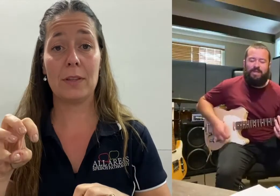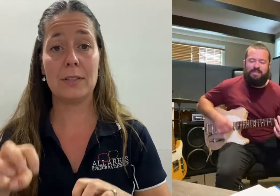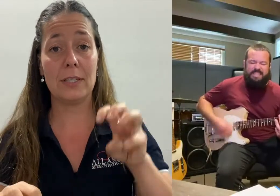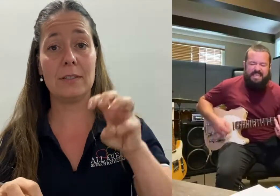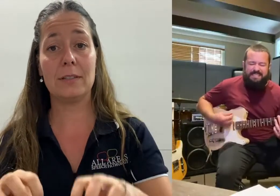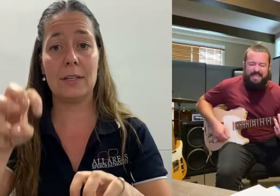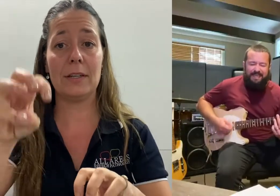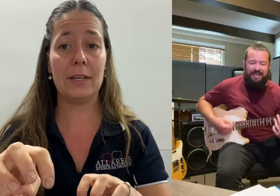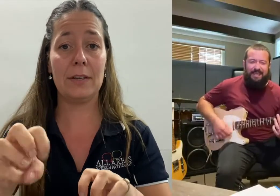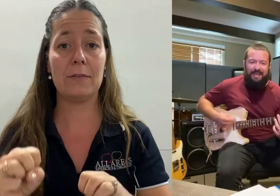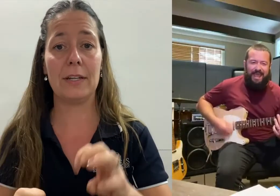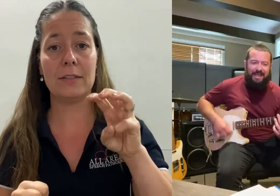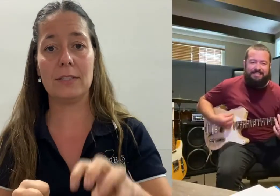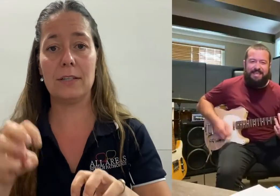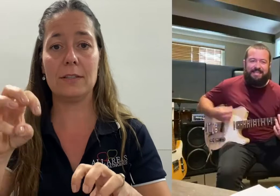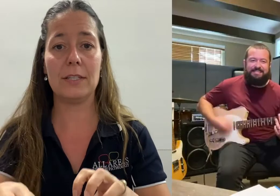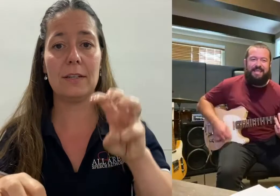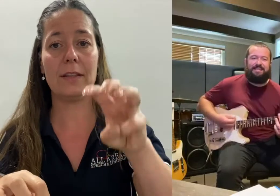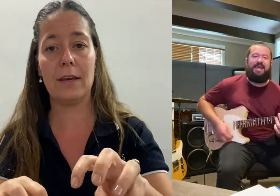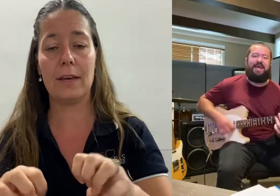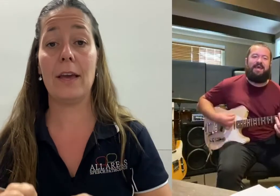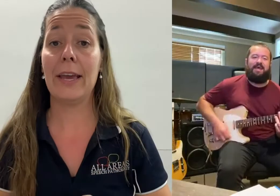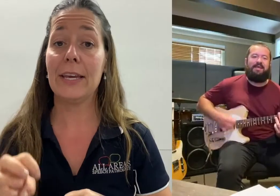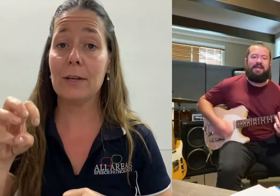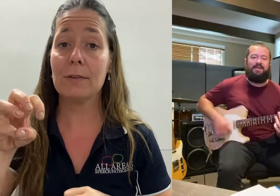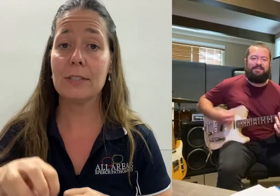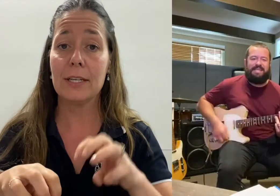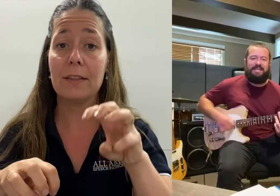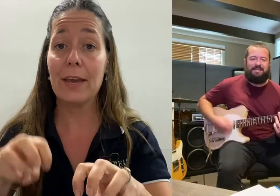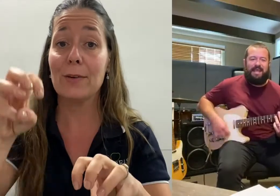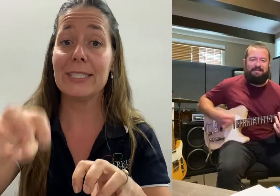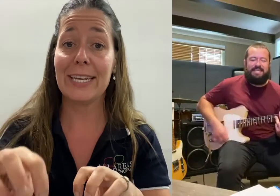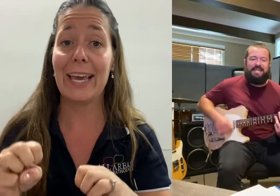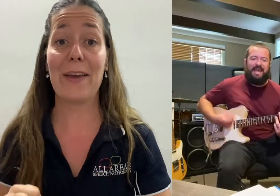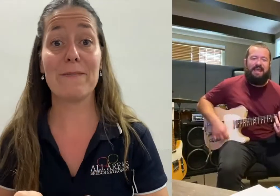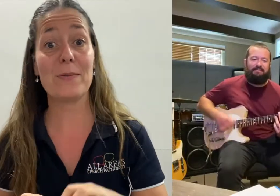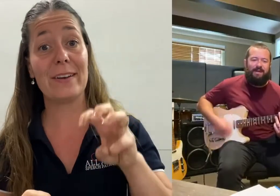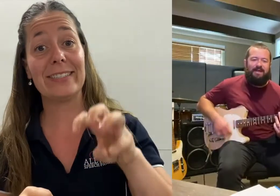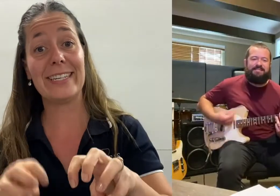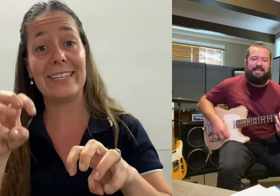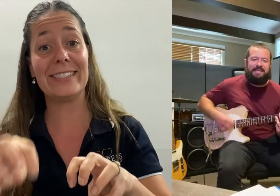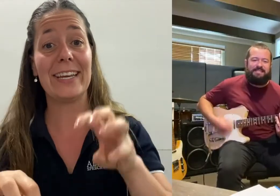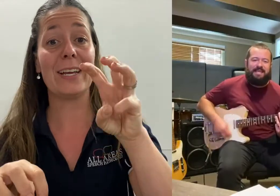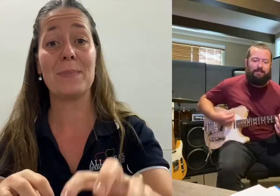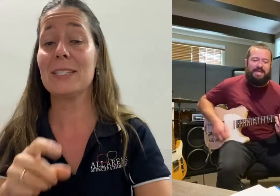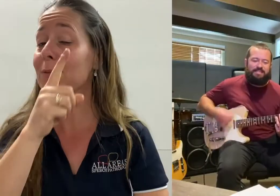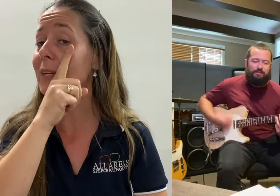With a ding, ding here and a ding, ding there. Here a ding, there a ding, everywhere a ding, ding. This little